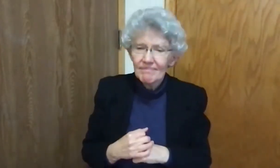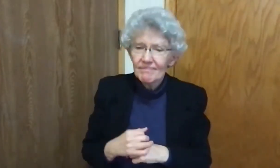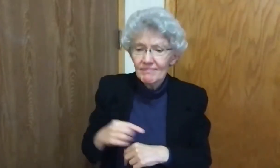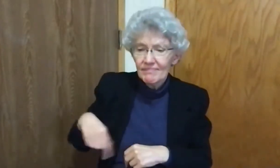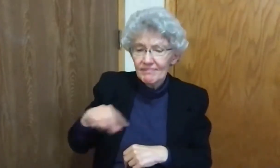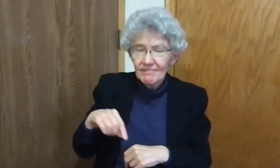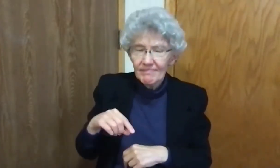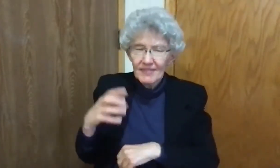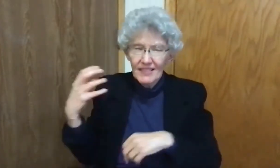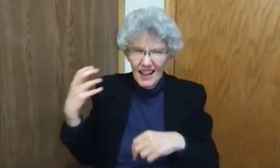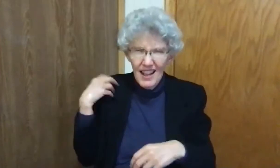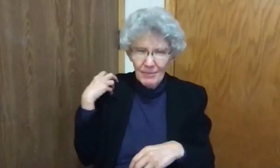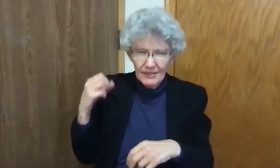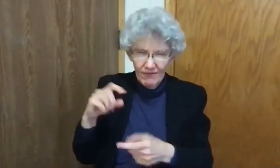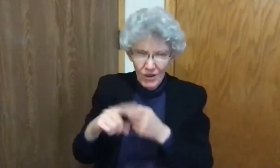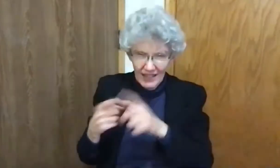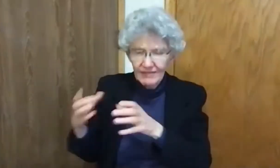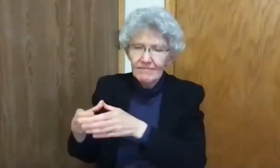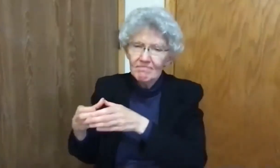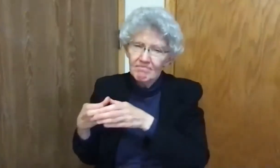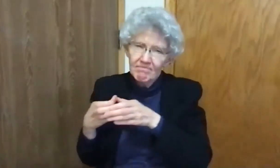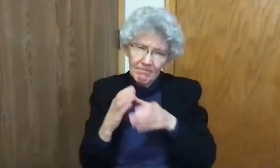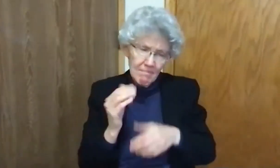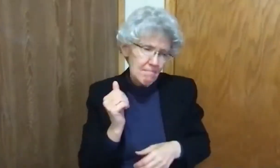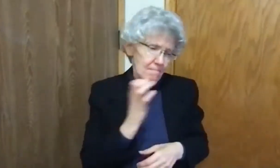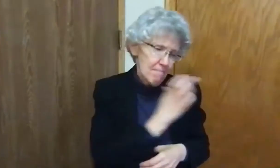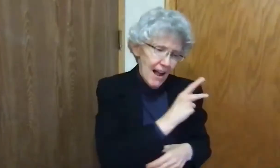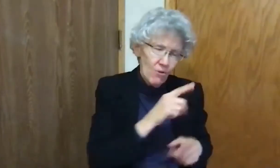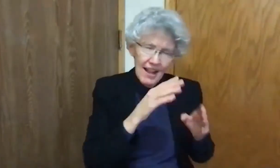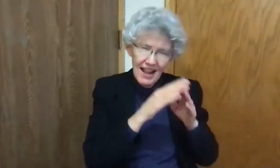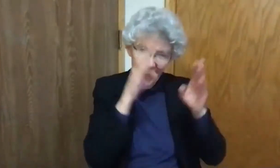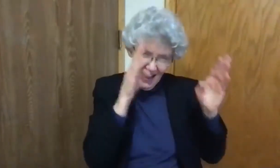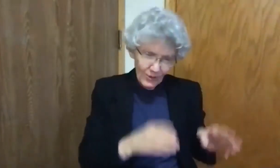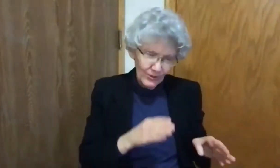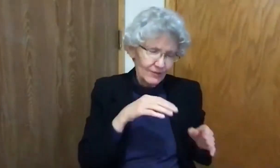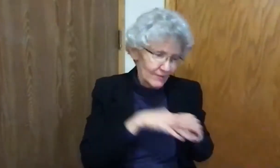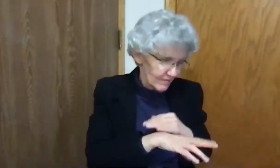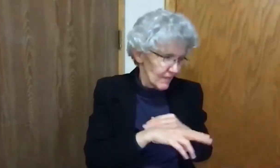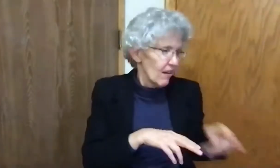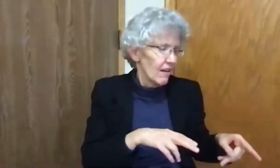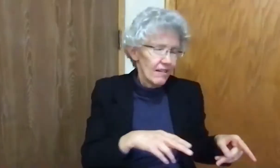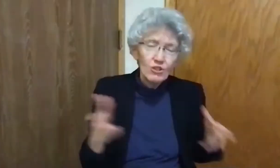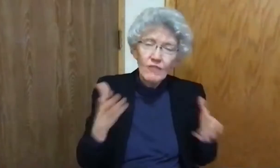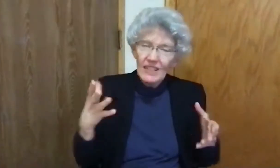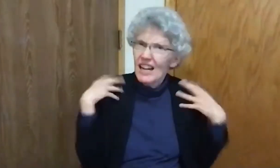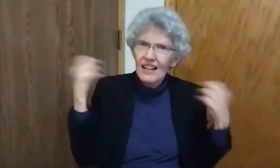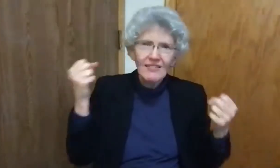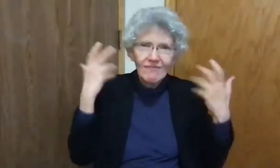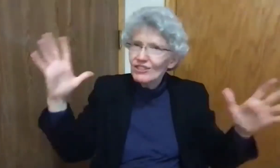he was amazed at the centurion. Turning to the crowd that followed, Jesus said, I tell you, not even in Israel